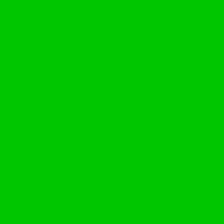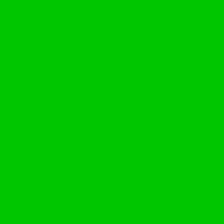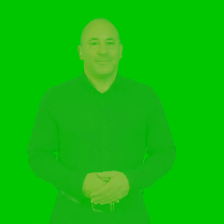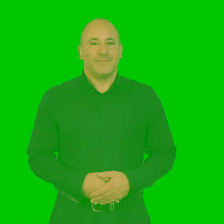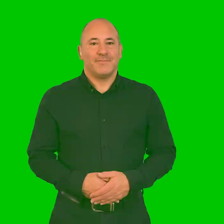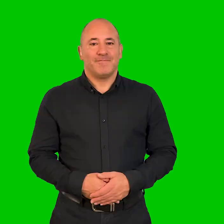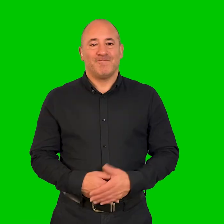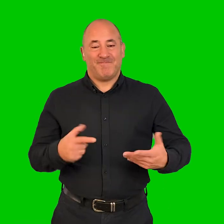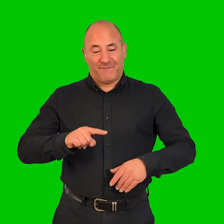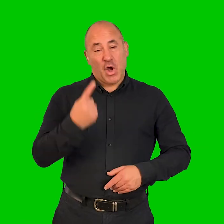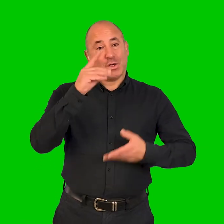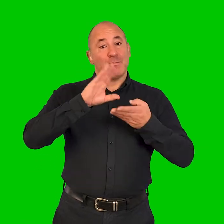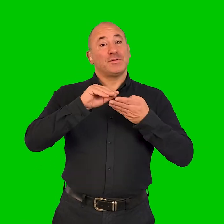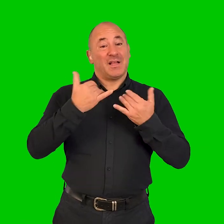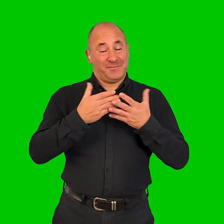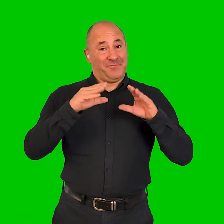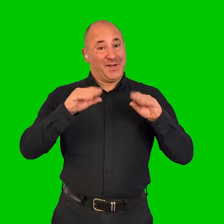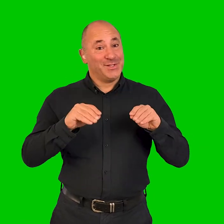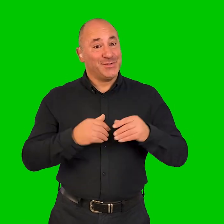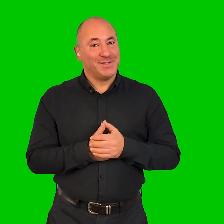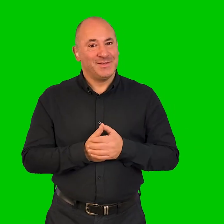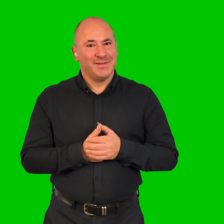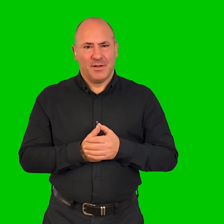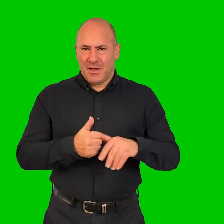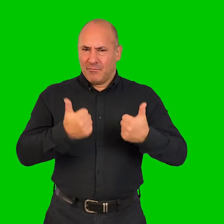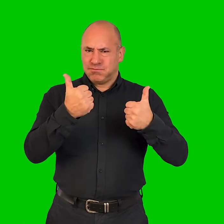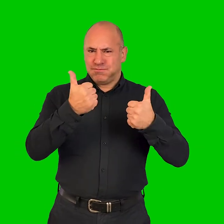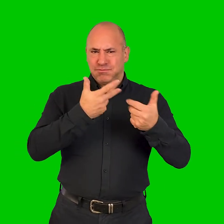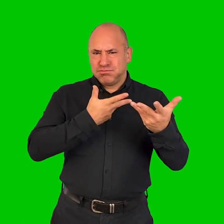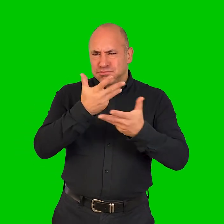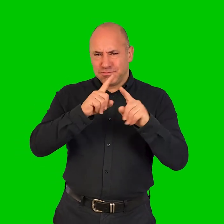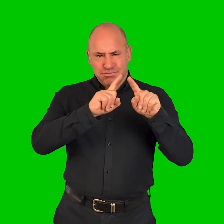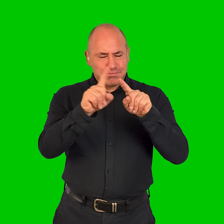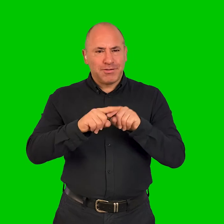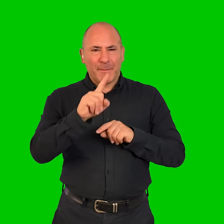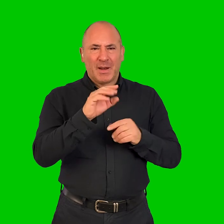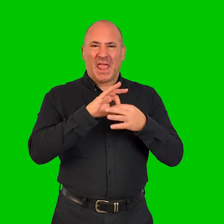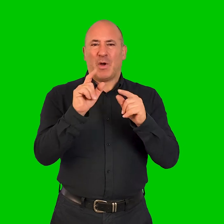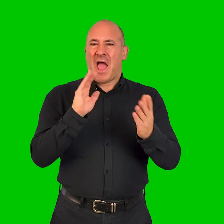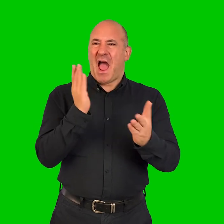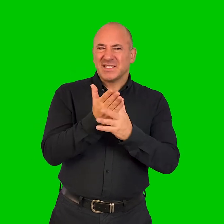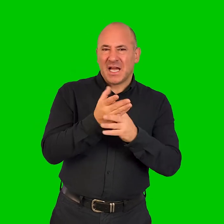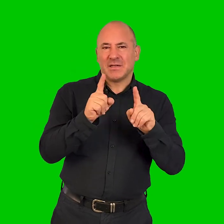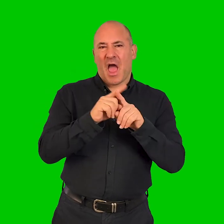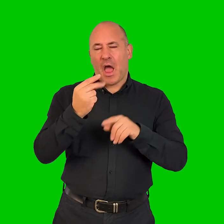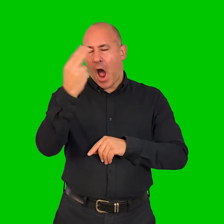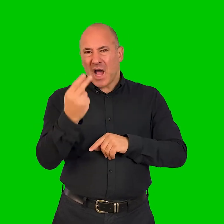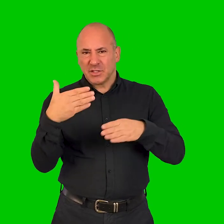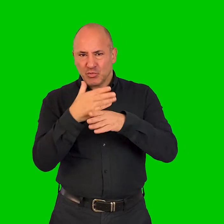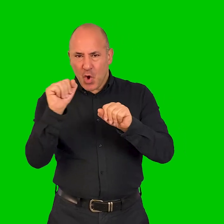So we've come to the end of the first podcast, it's been really good to talk to a variety of people about access